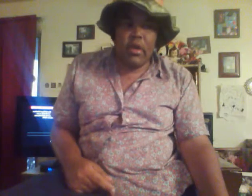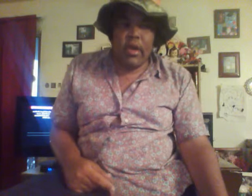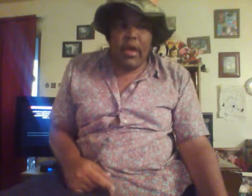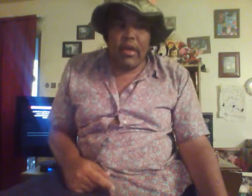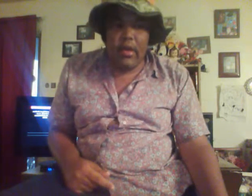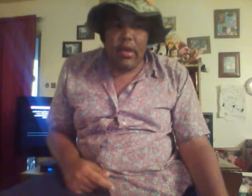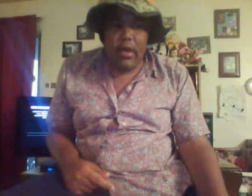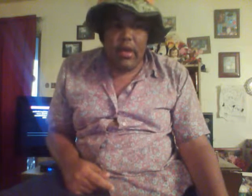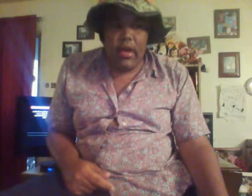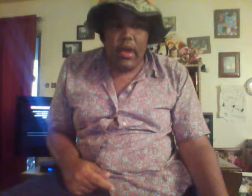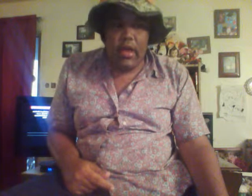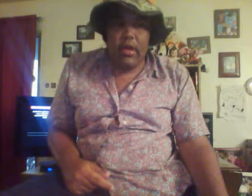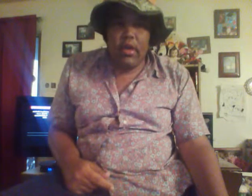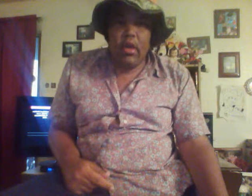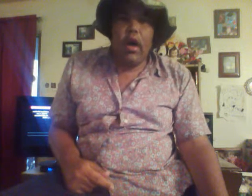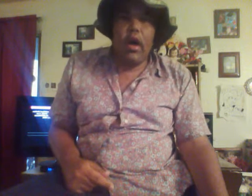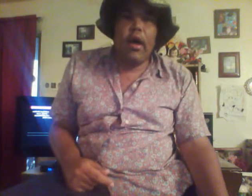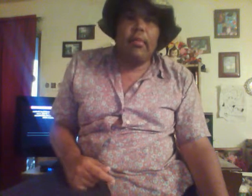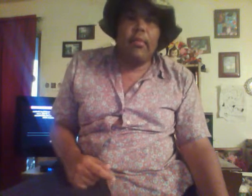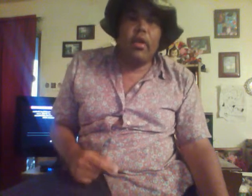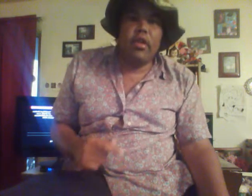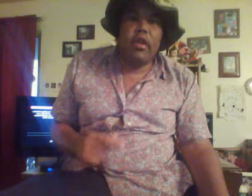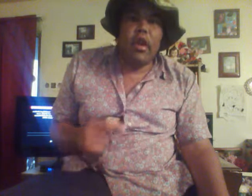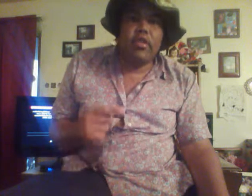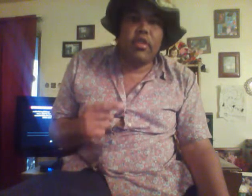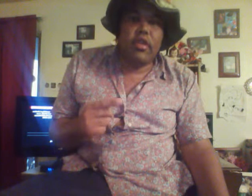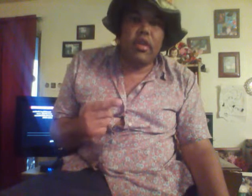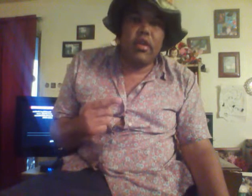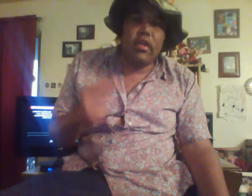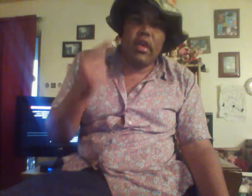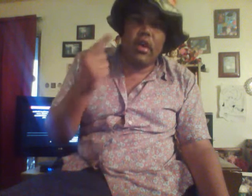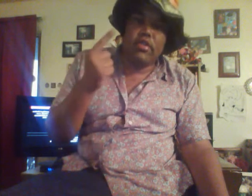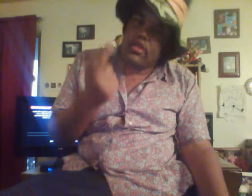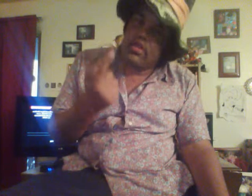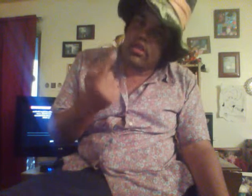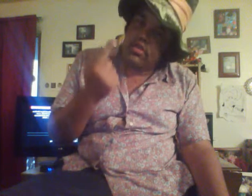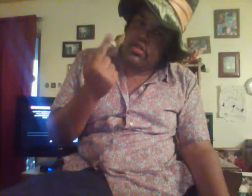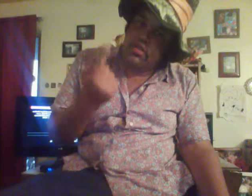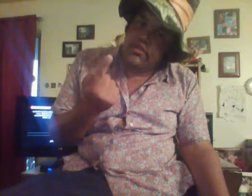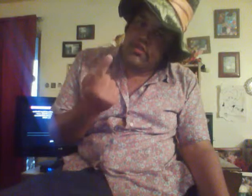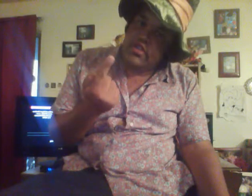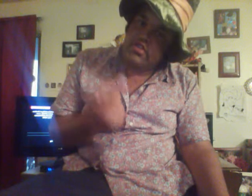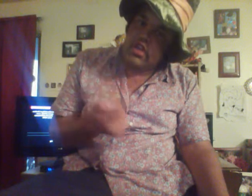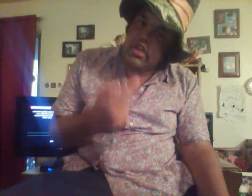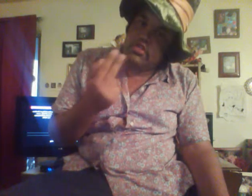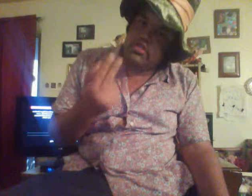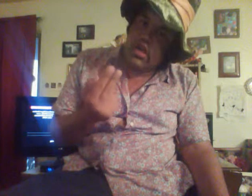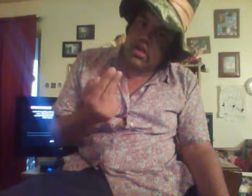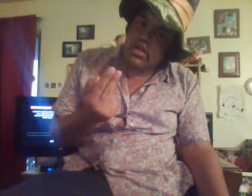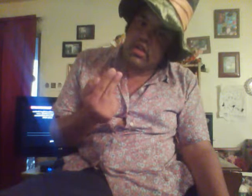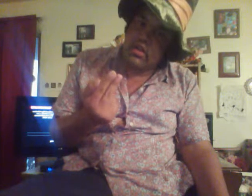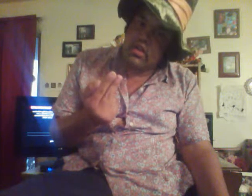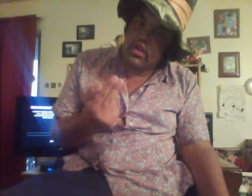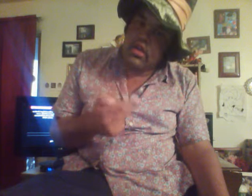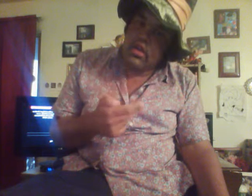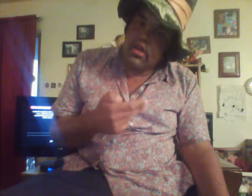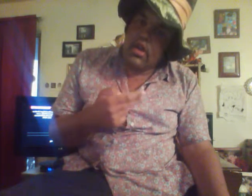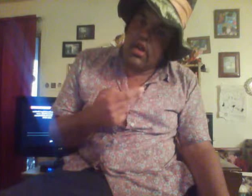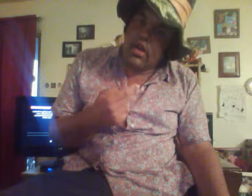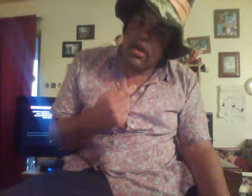and, like, and, like, um, the other kid... The other kids, Dorsey Jane, Chelsea Lee, and,